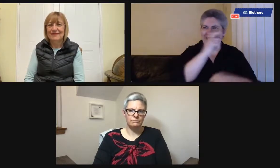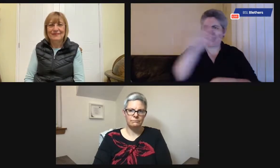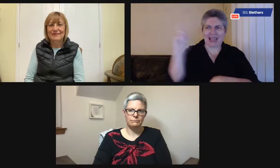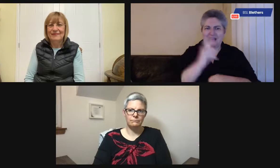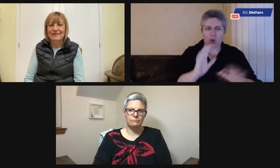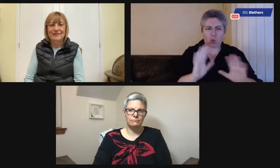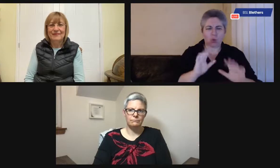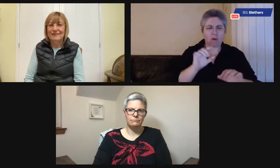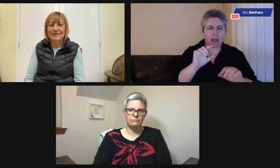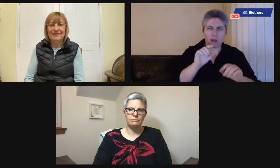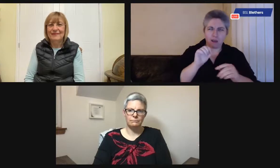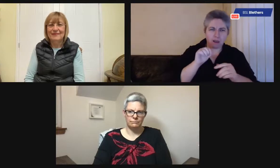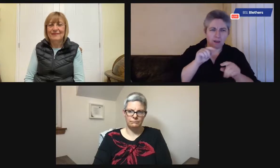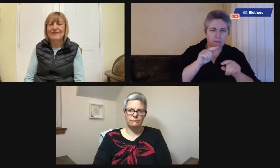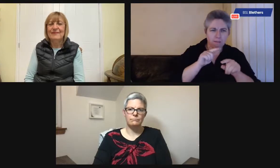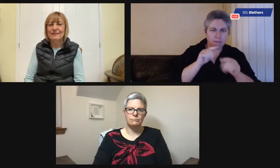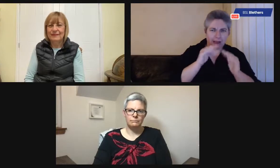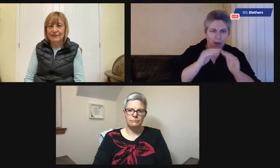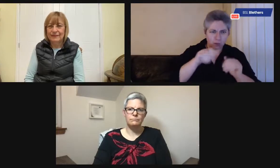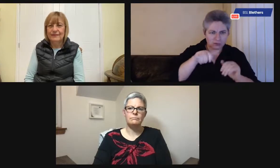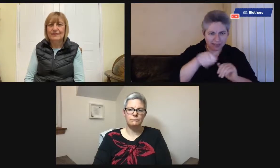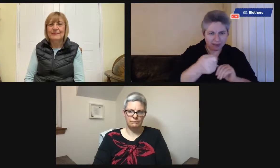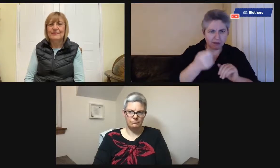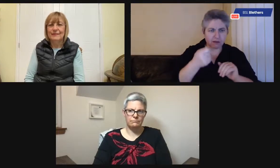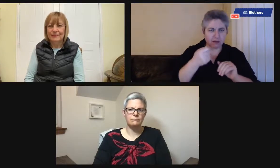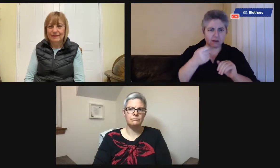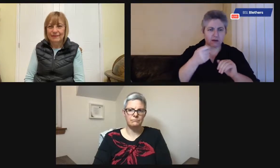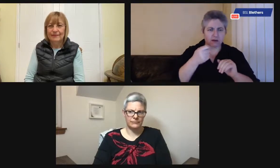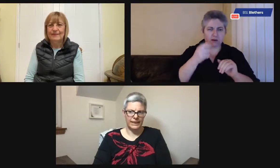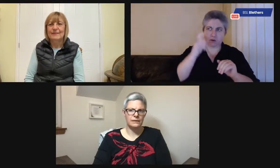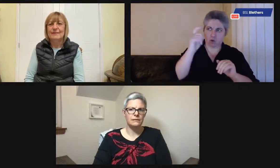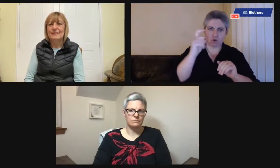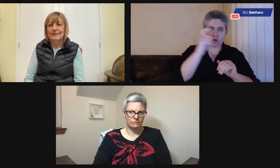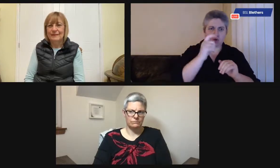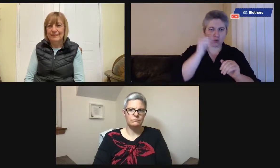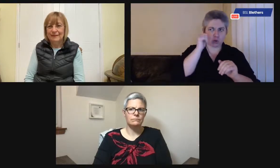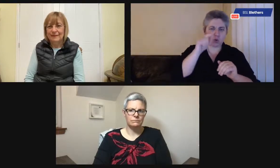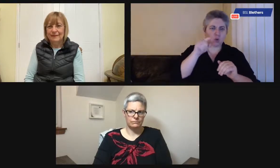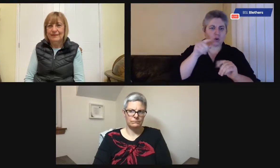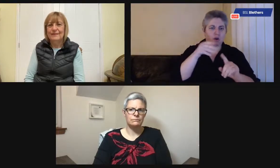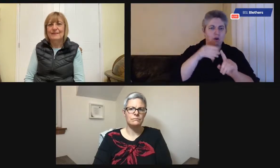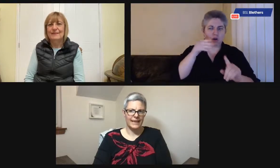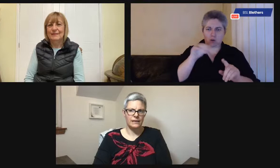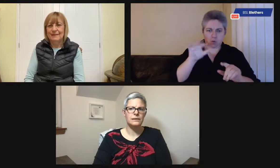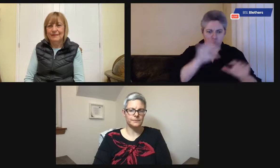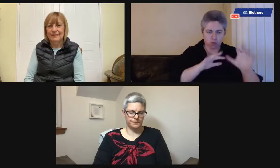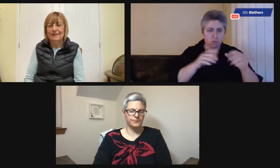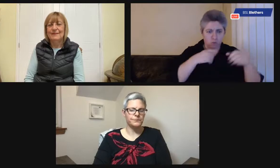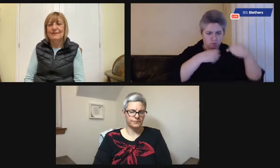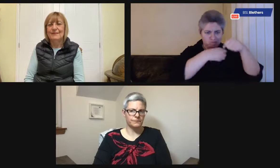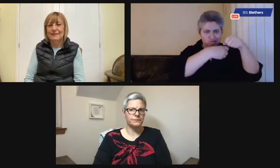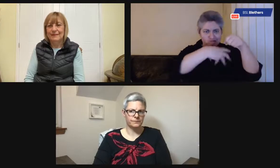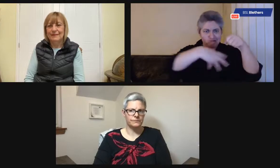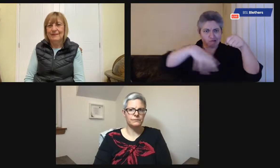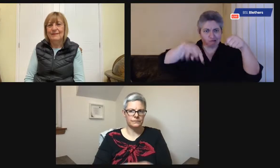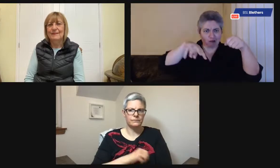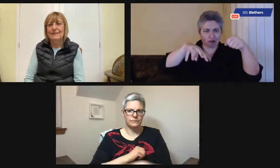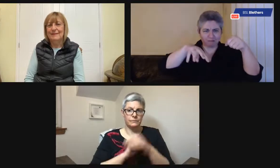But, you know, we can have too many keys, can't we? So you need a kind of house key, maybe different hooks to hang